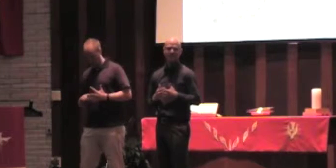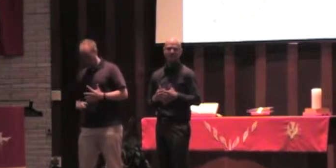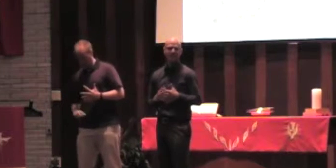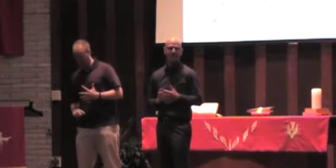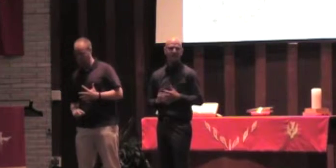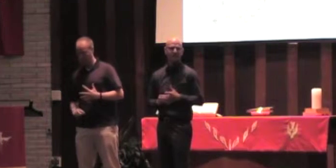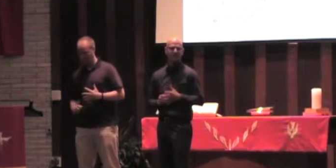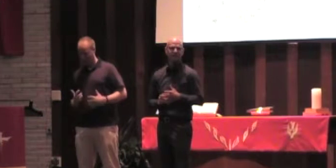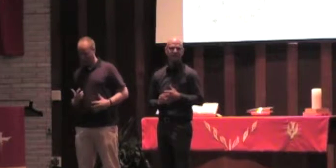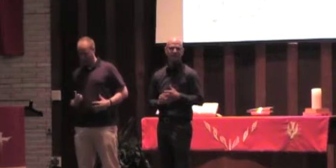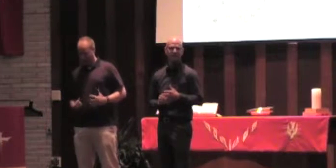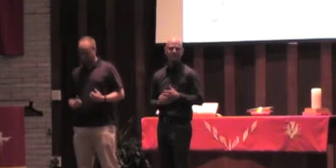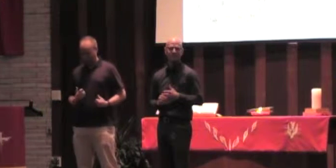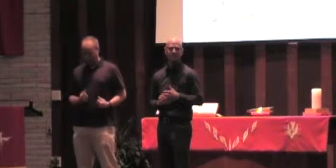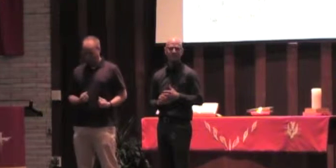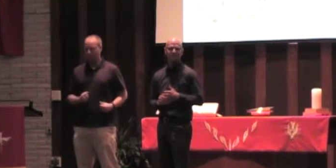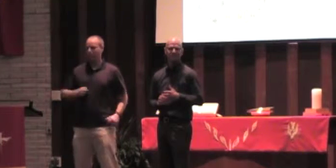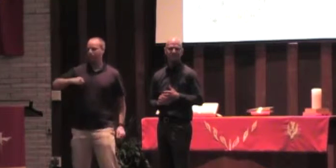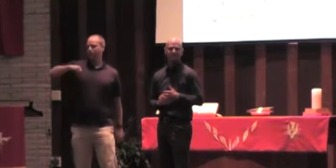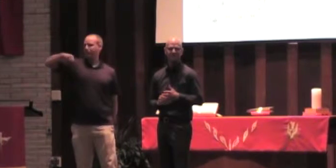those things that can make us sick.